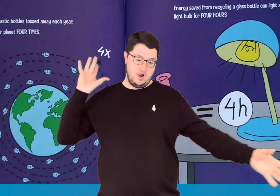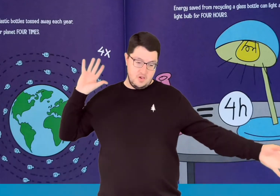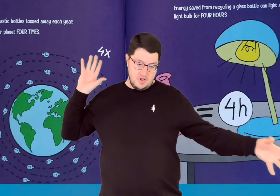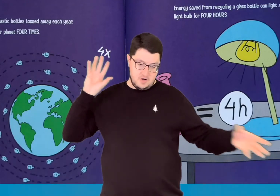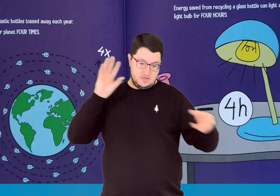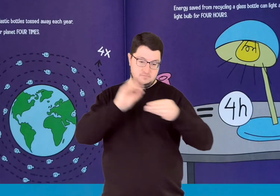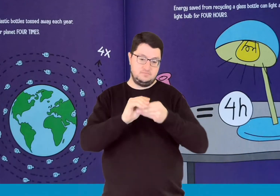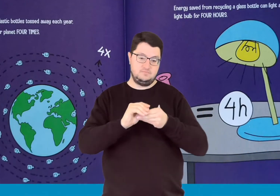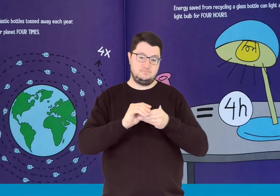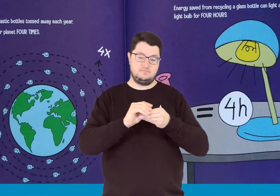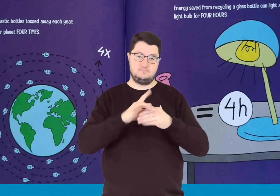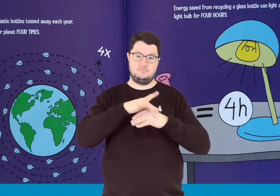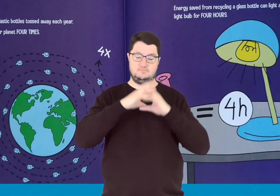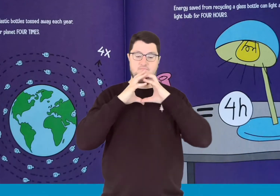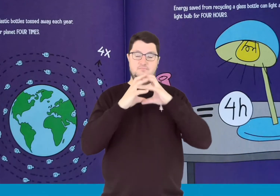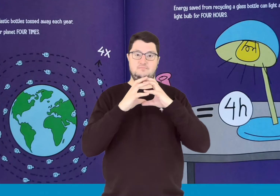our planet four times.